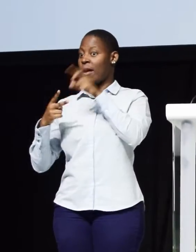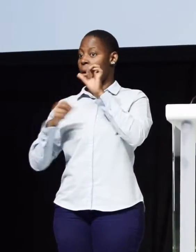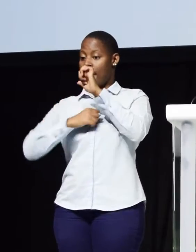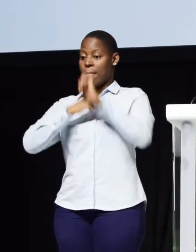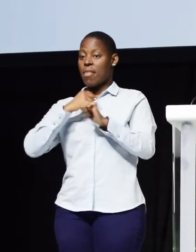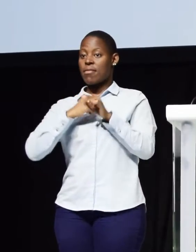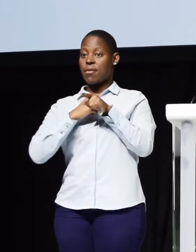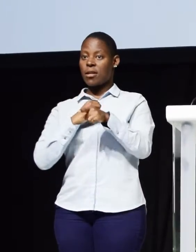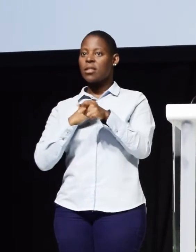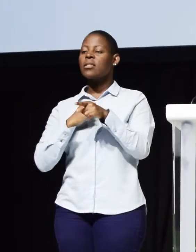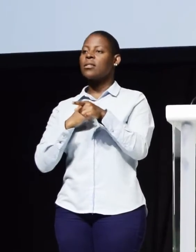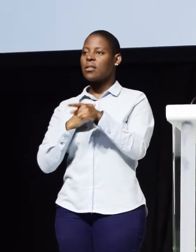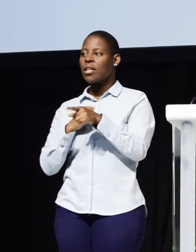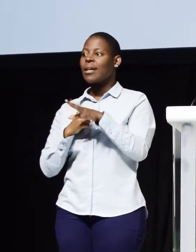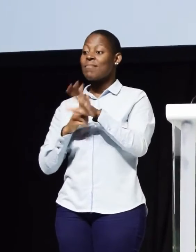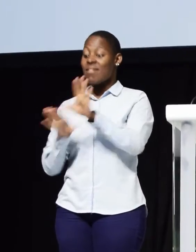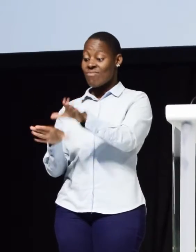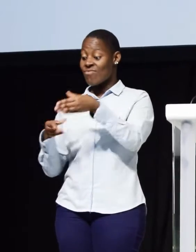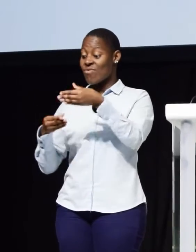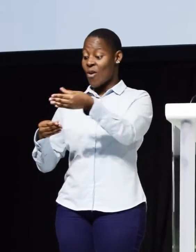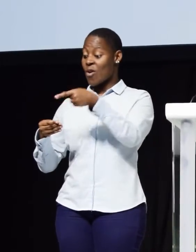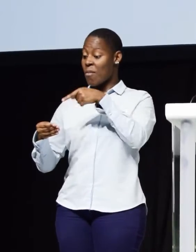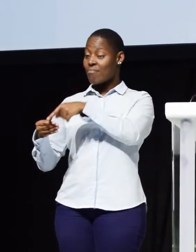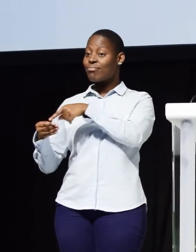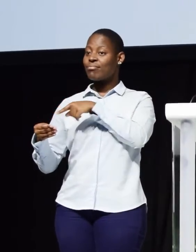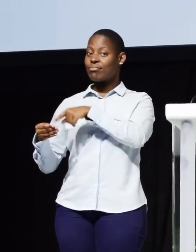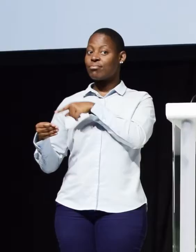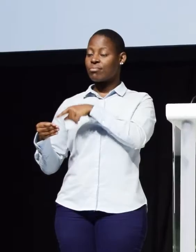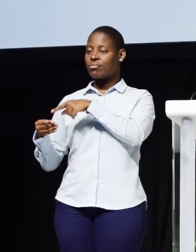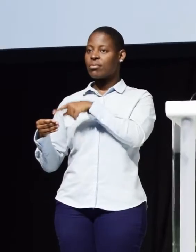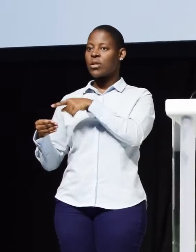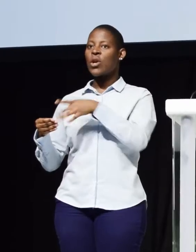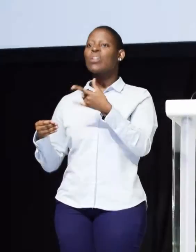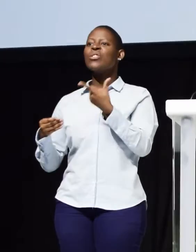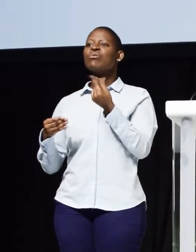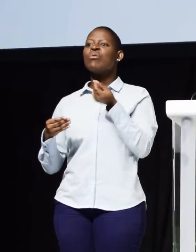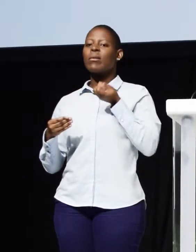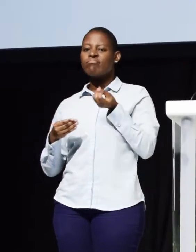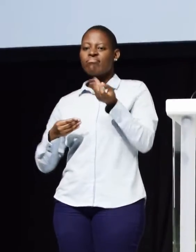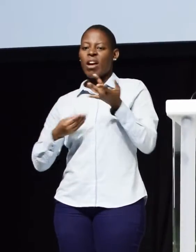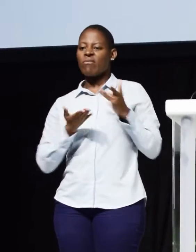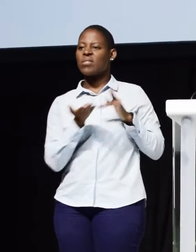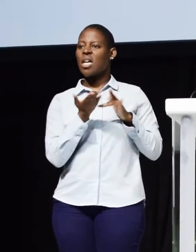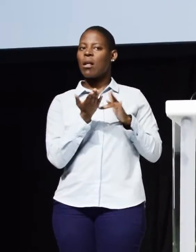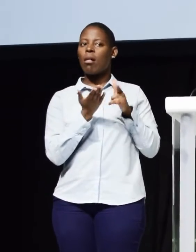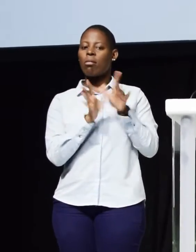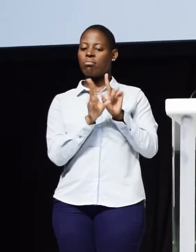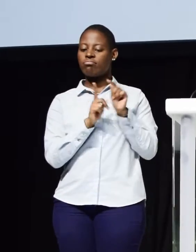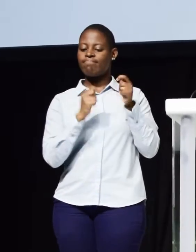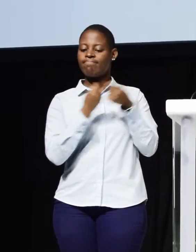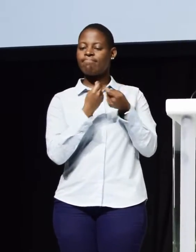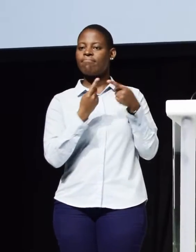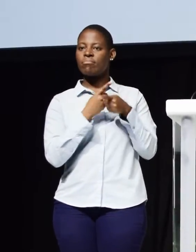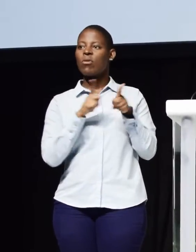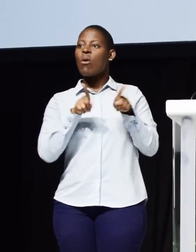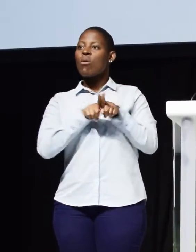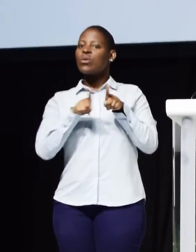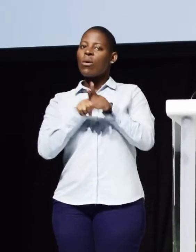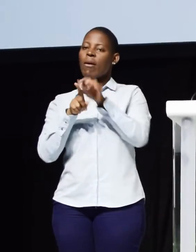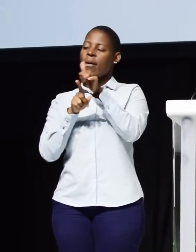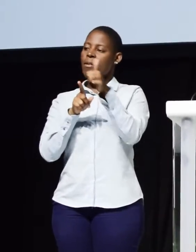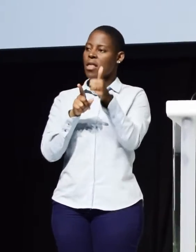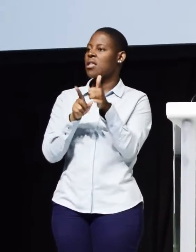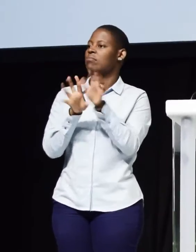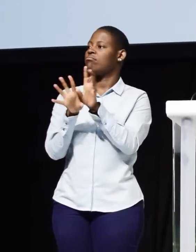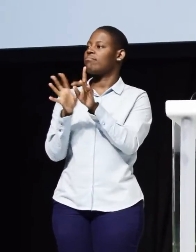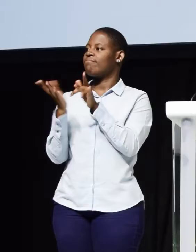plan is the table with that document, one to the technical team and also to the Minimac as led by